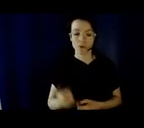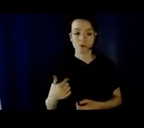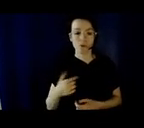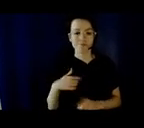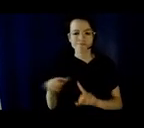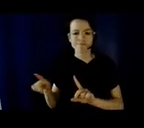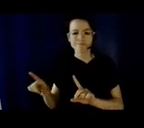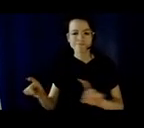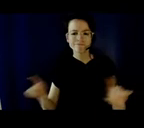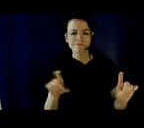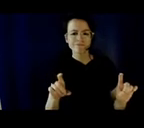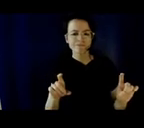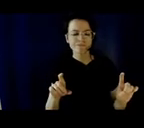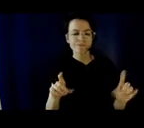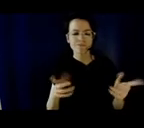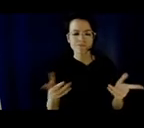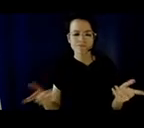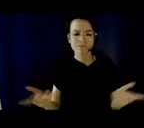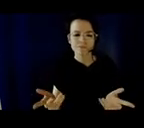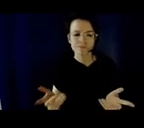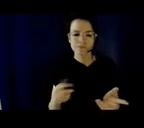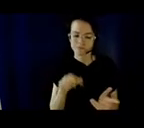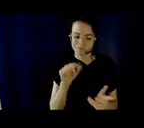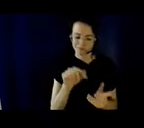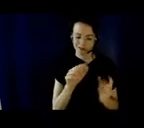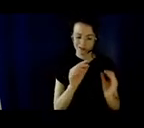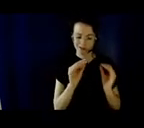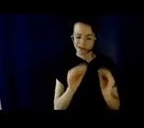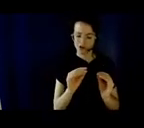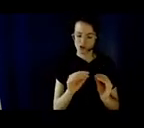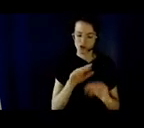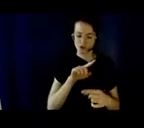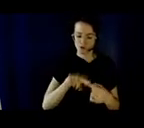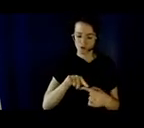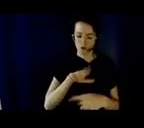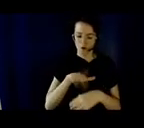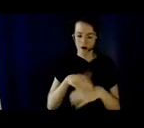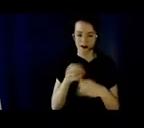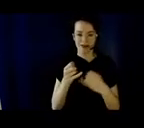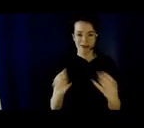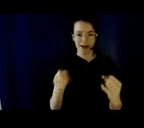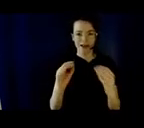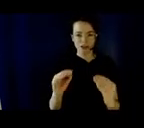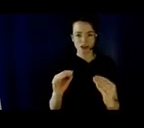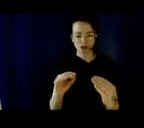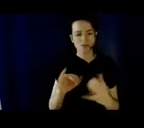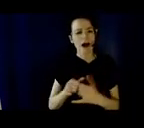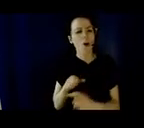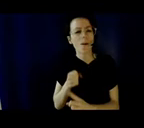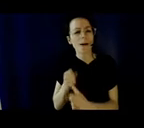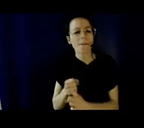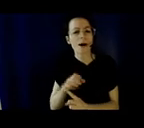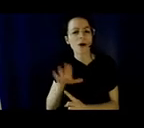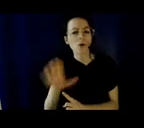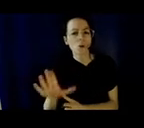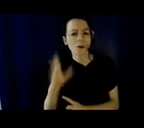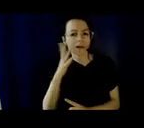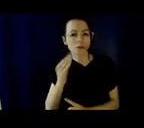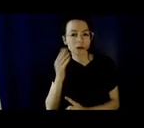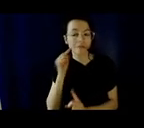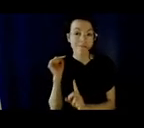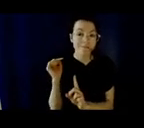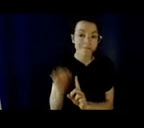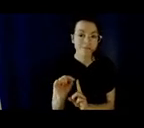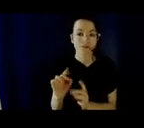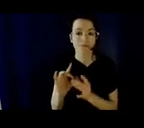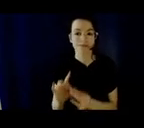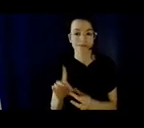how is the transition to online teaching impacting your teaching in the context of disability? And the survey was conducted right during